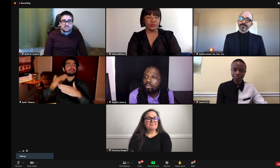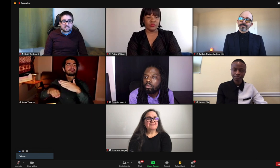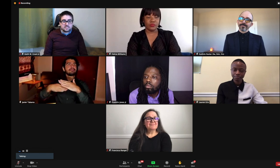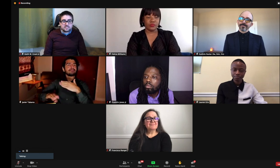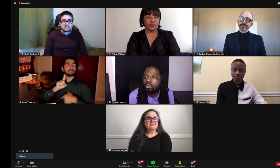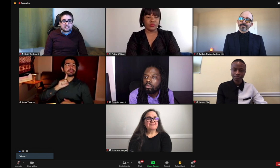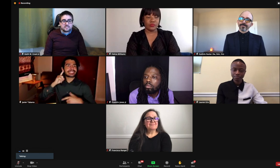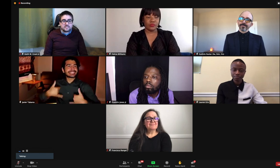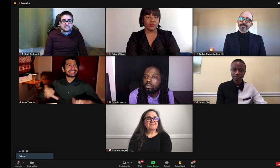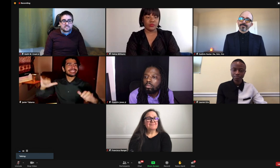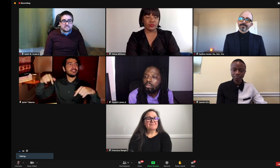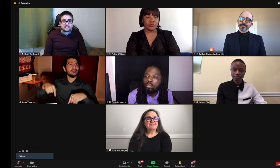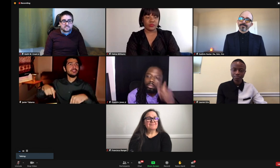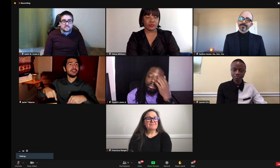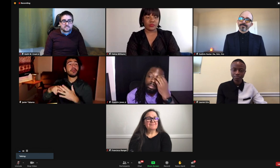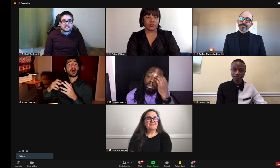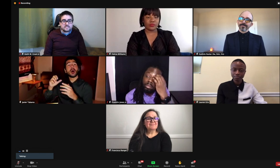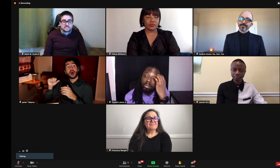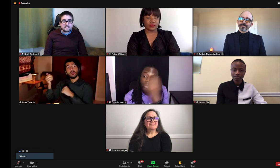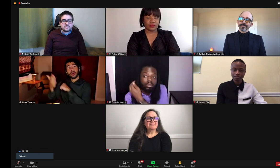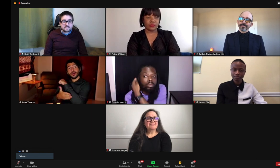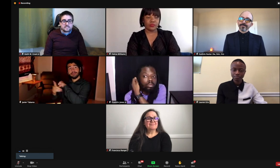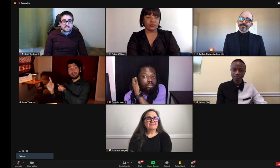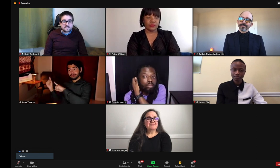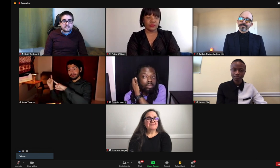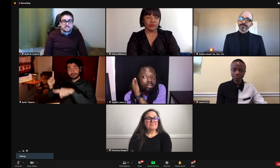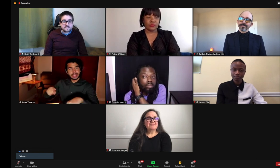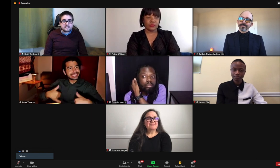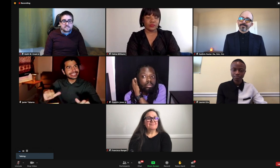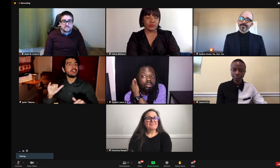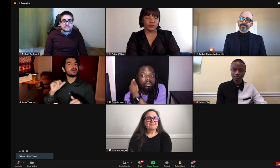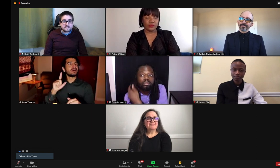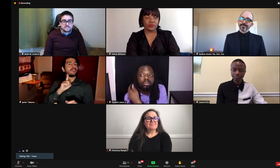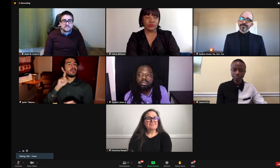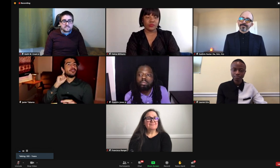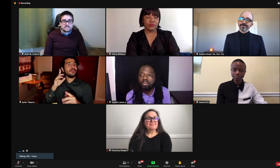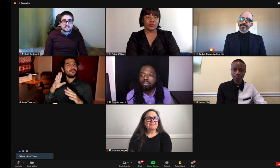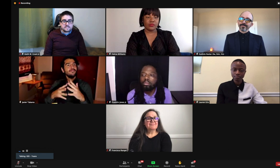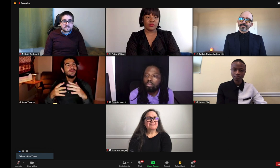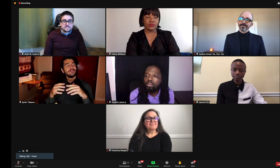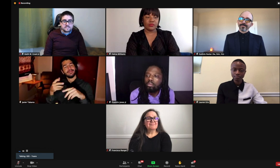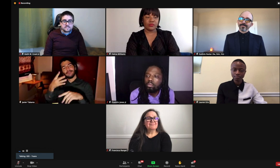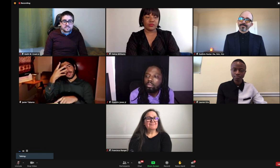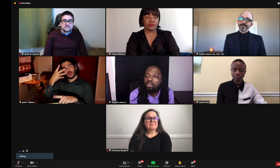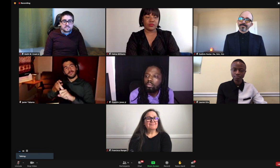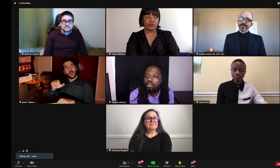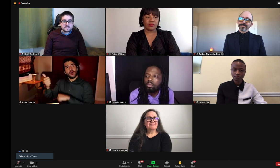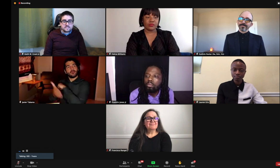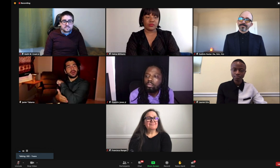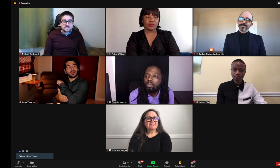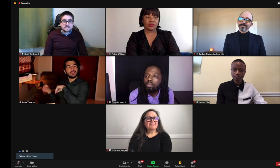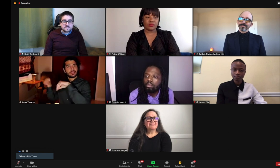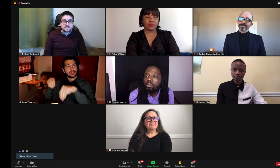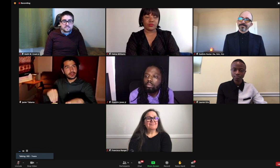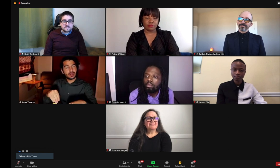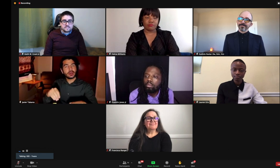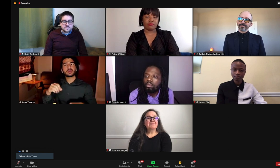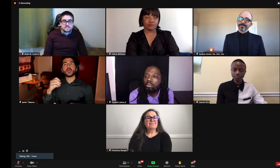learn the language. So I feel like it's similar experience when you have children who are born deaf. You know, even though they're an immigrant from another country,